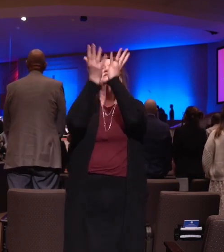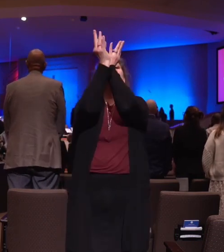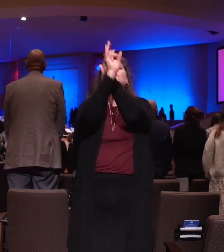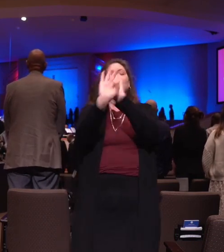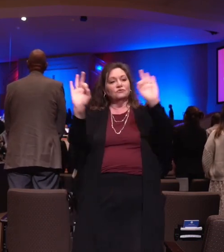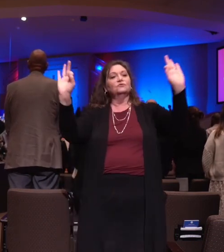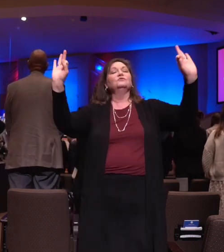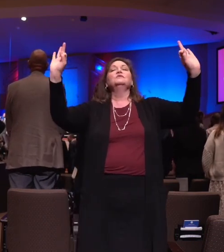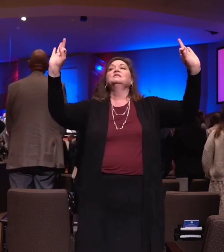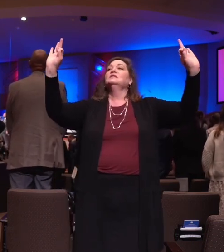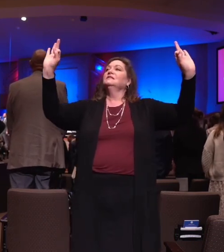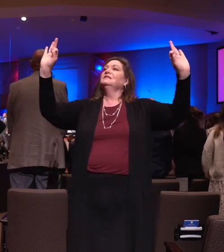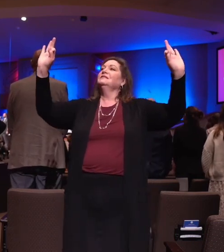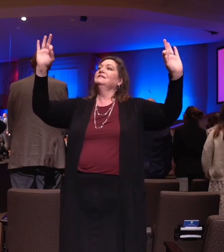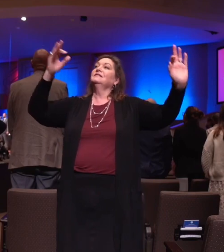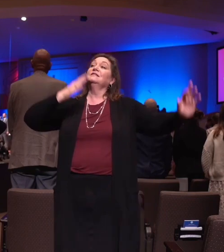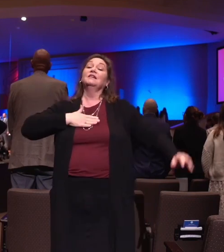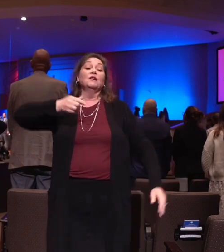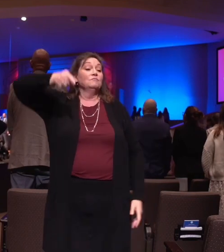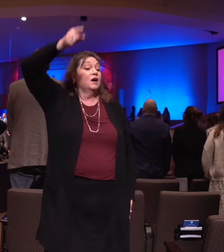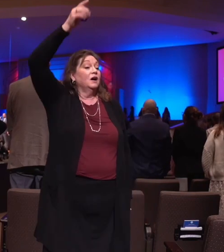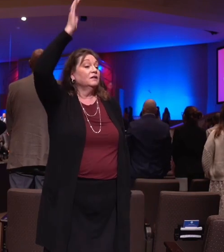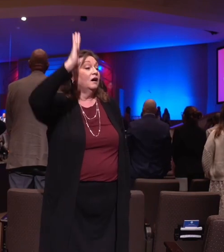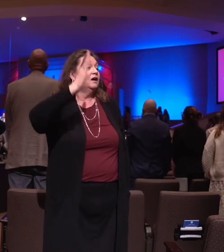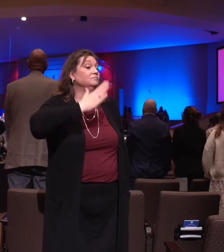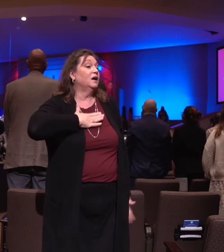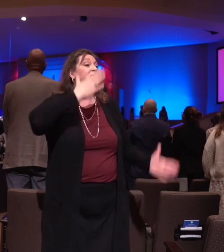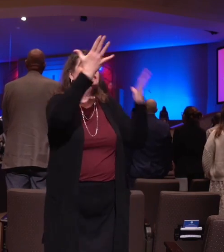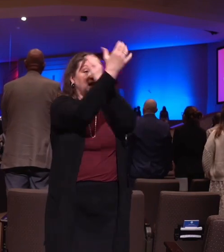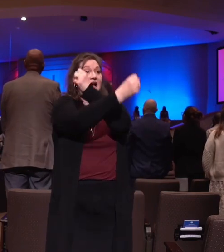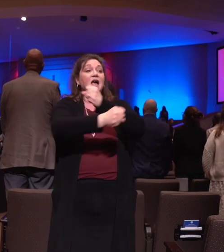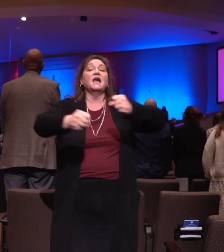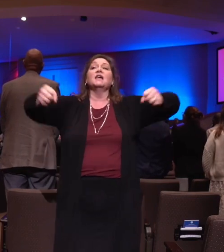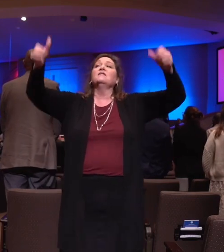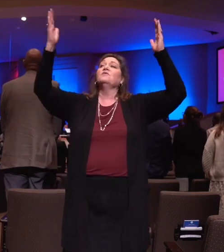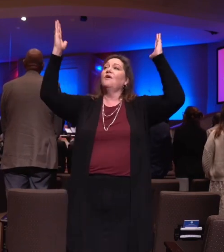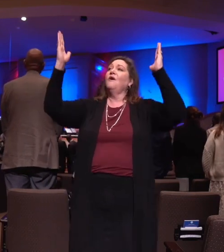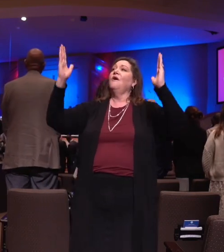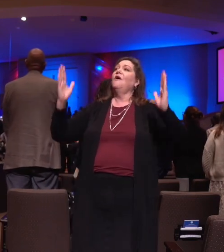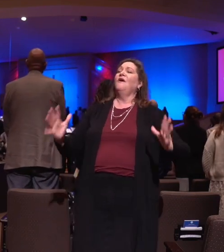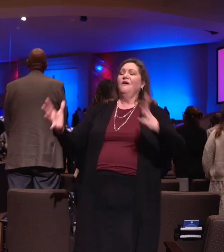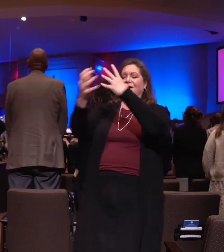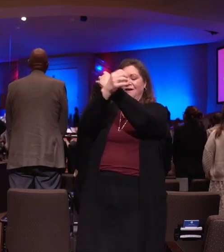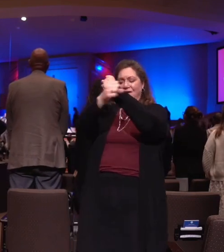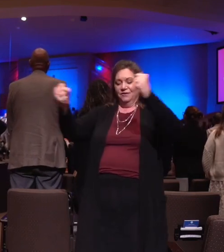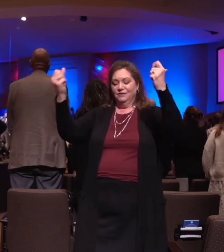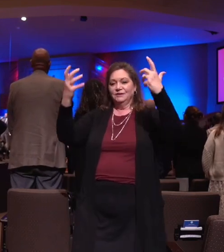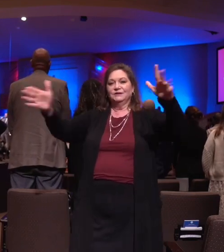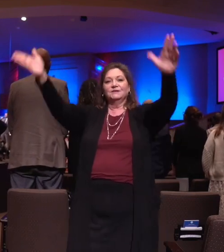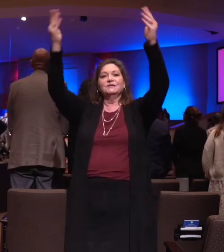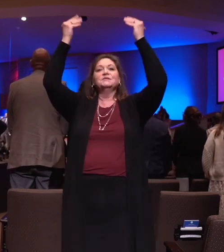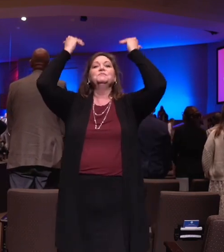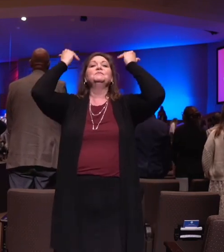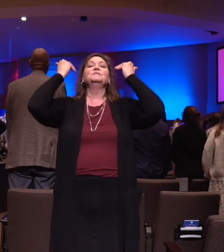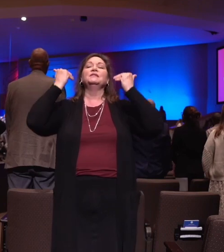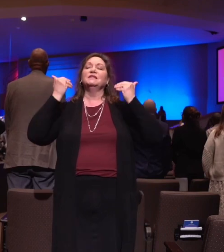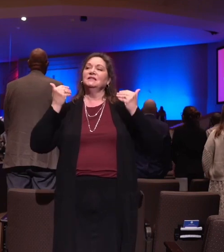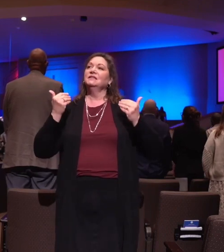set free, my God, my Savior, has ransomed me.